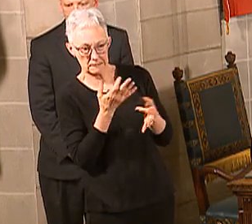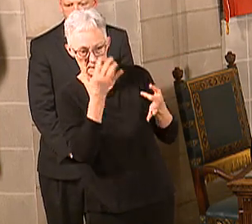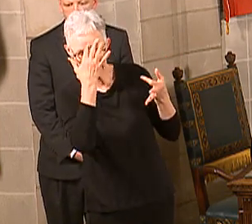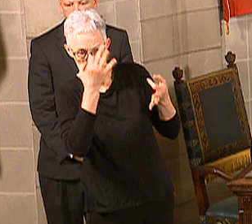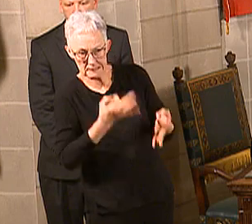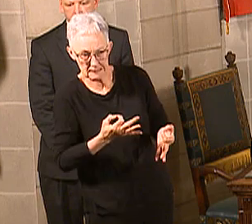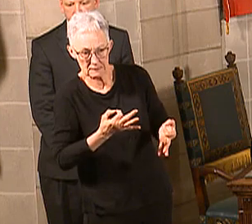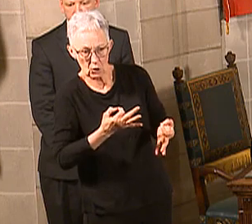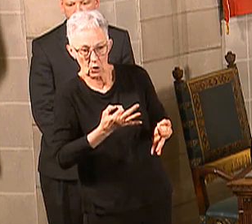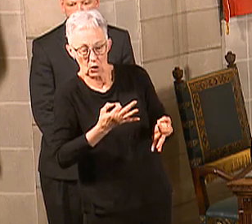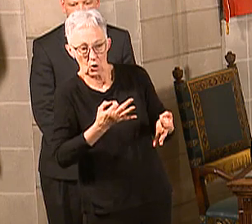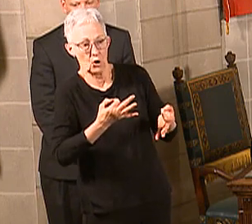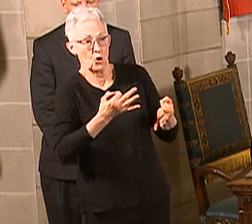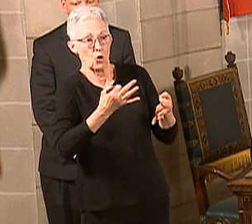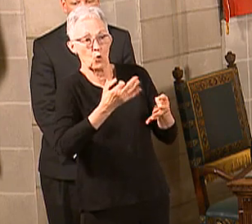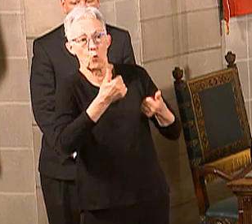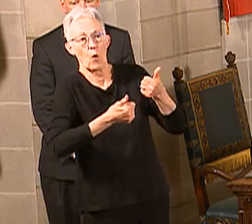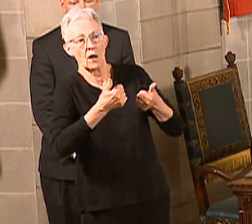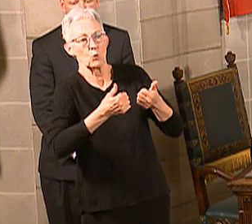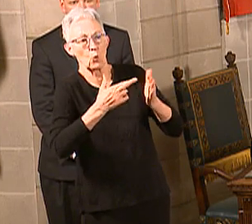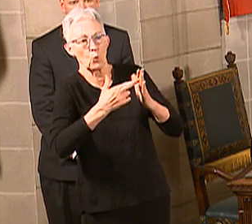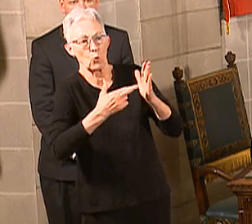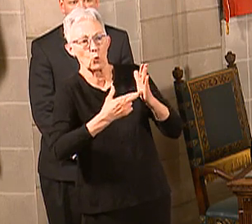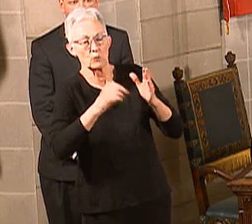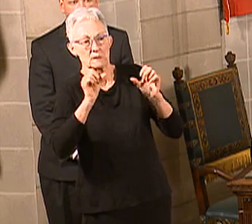restrictions we want going forward May 1st and on.